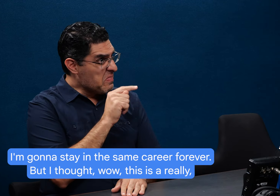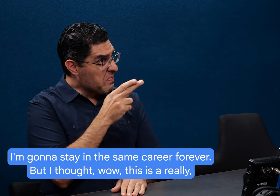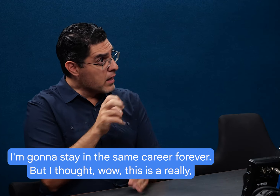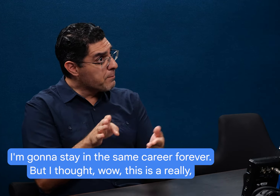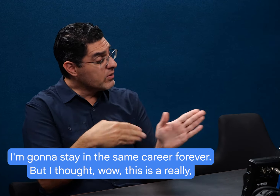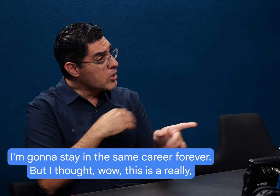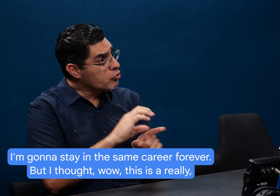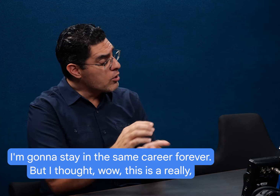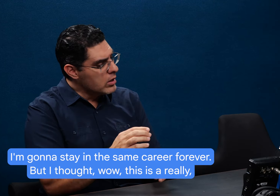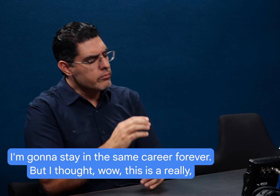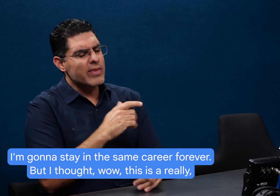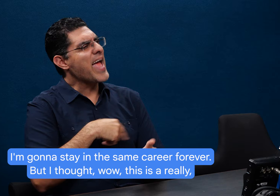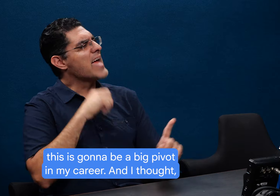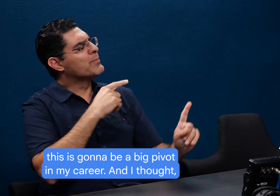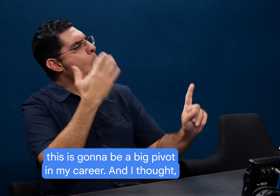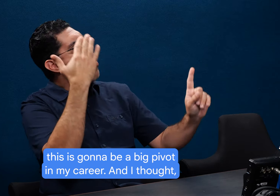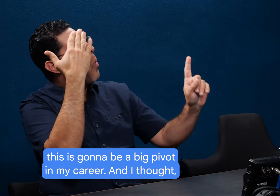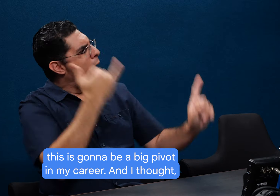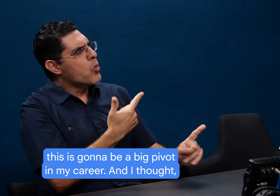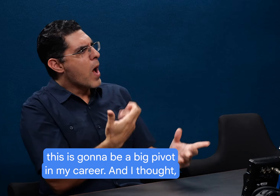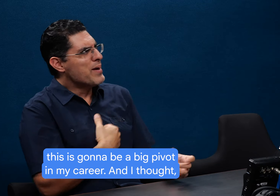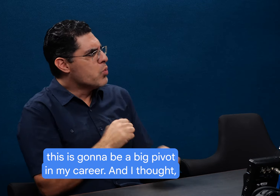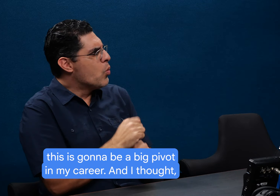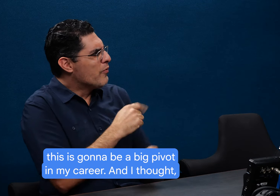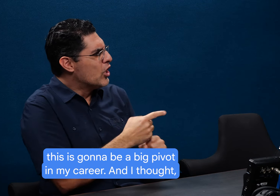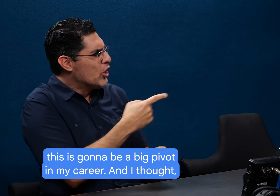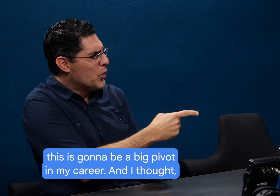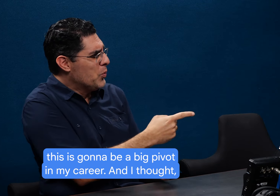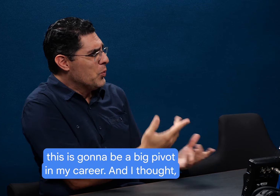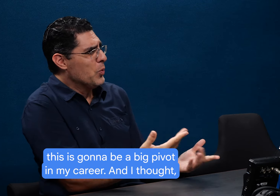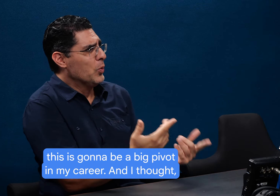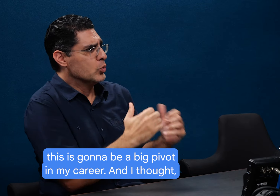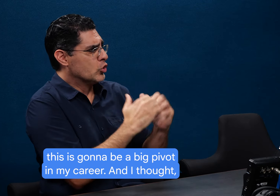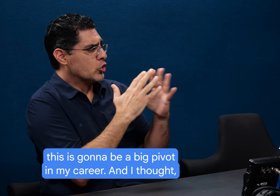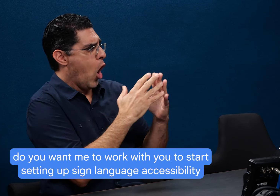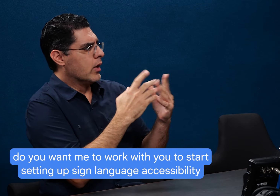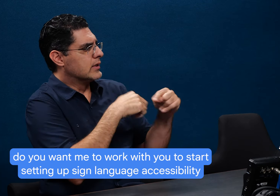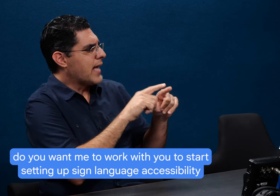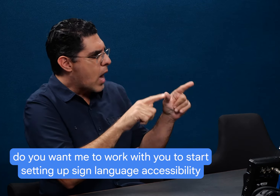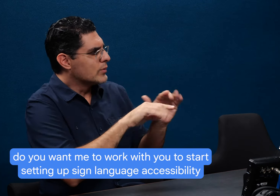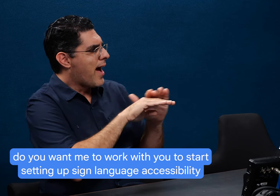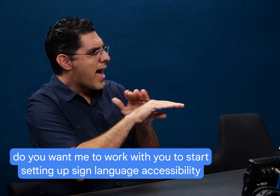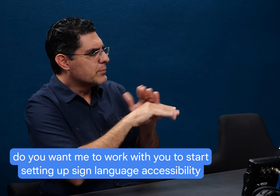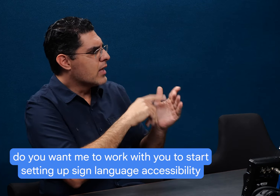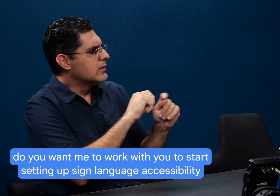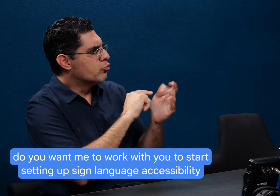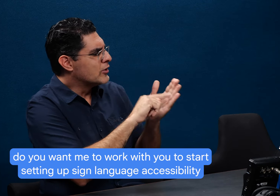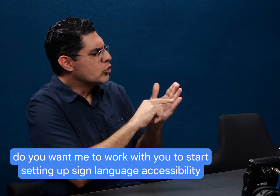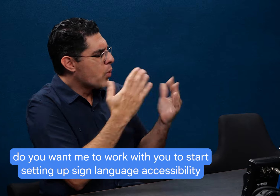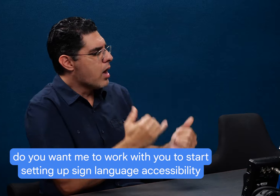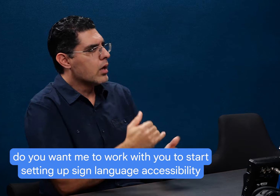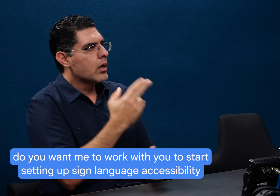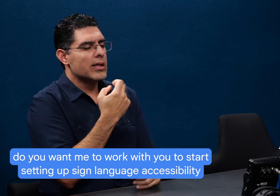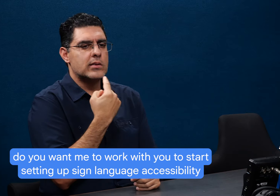But I thought, wow, this is a really, this is going to be a big pivot in my career. And I thought, do you want me to work with you to start setting